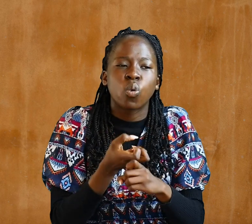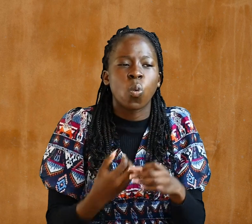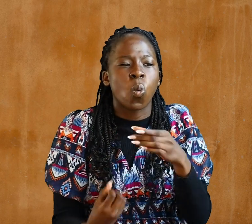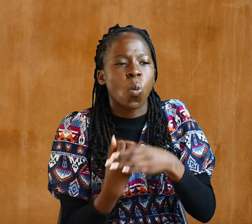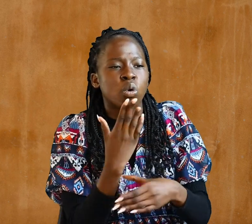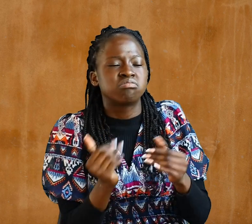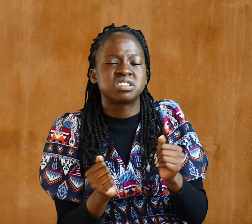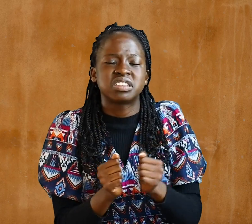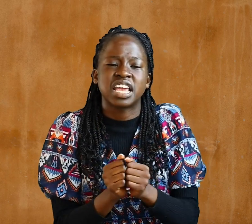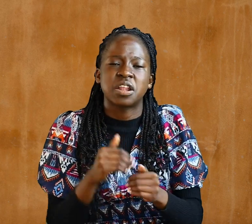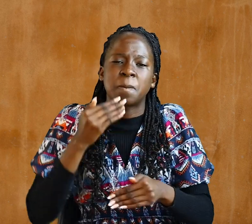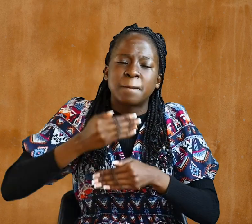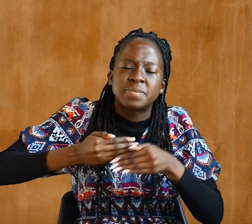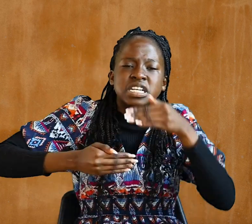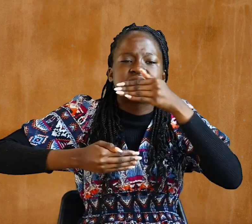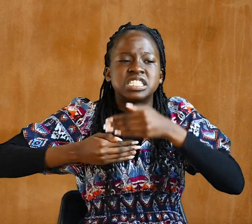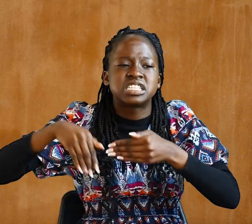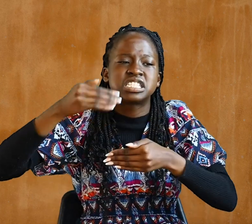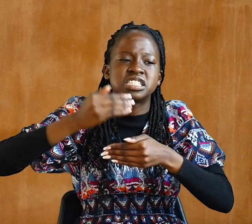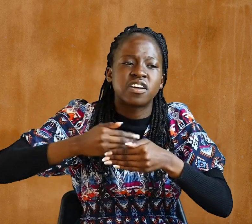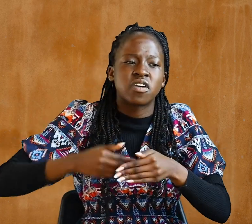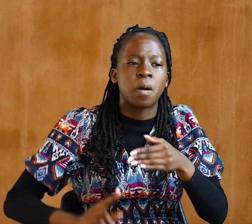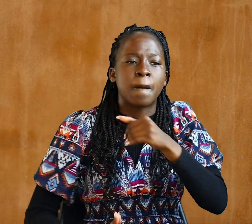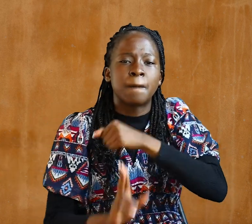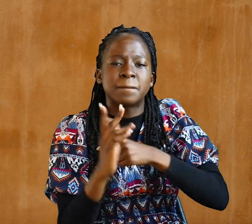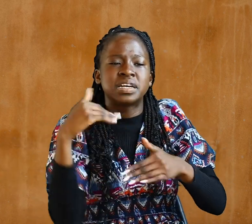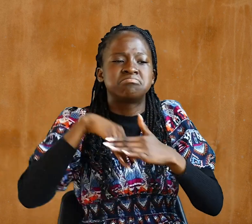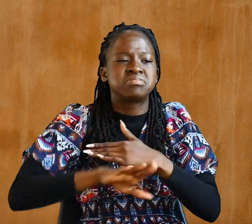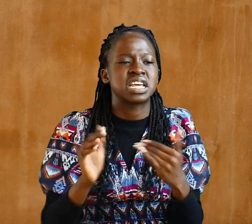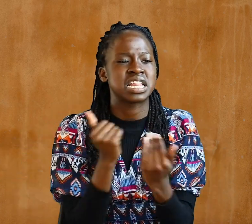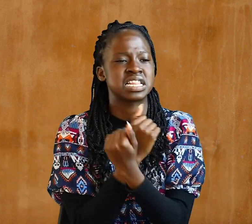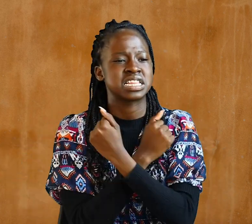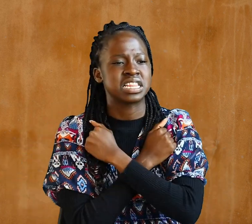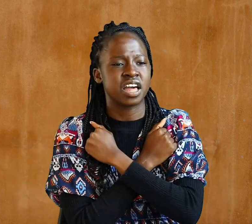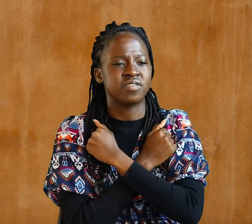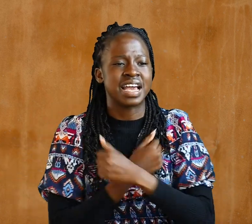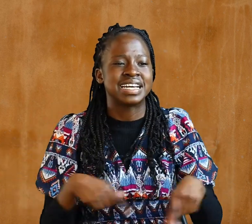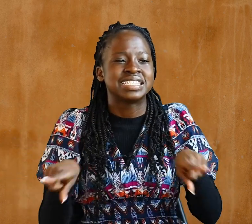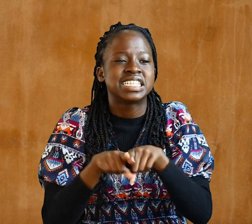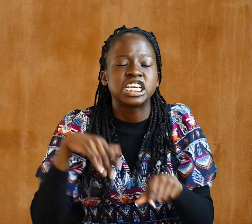itself up in love As each part does its work